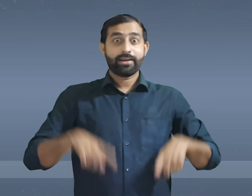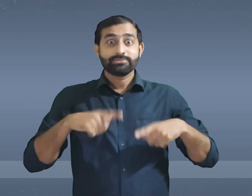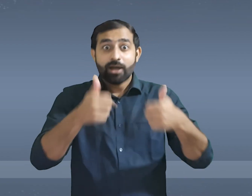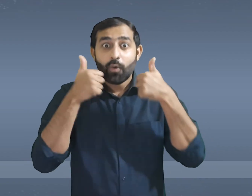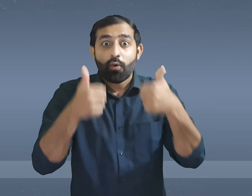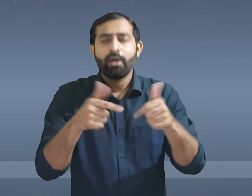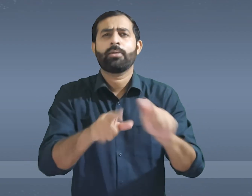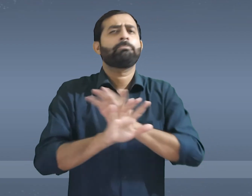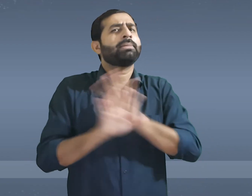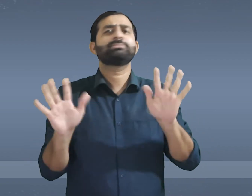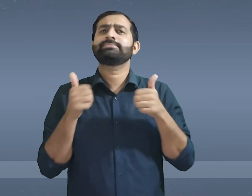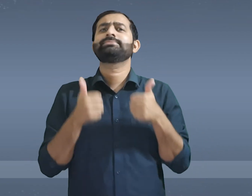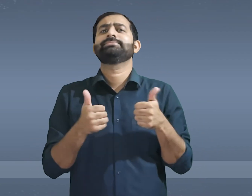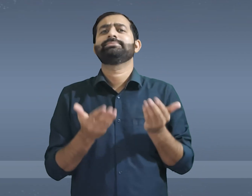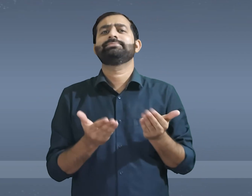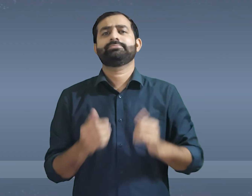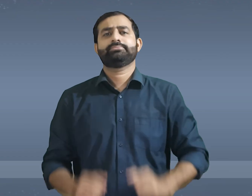get proper education for their better life.